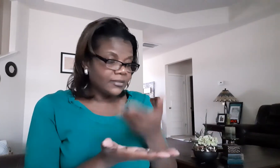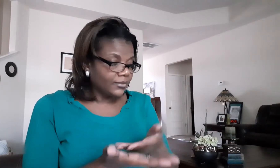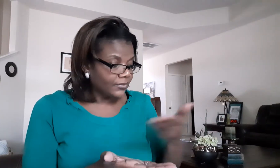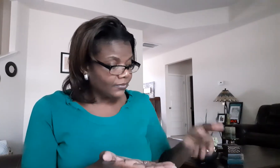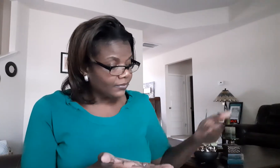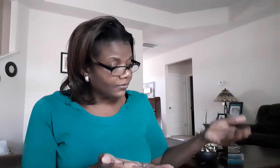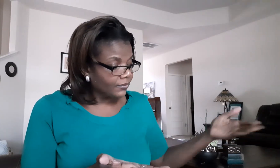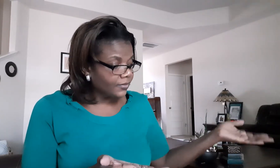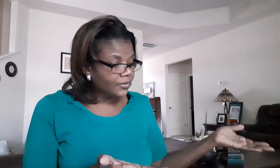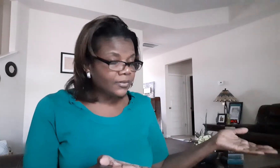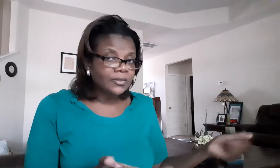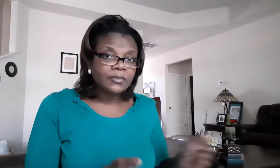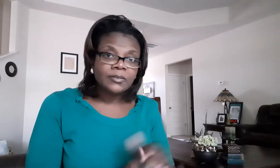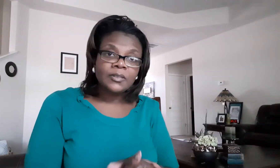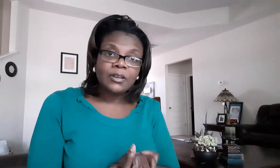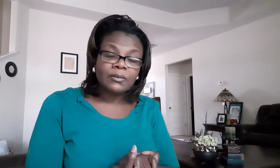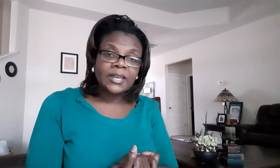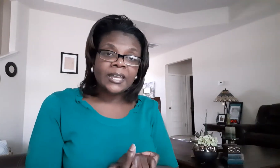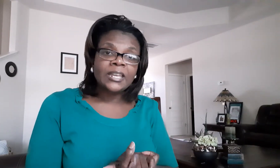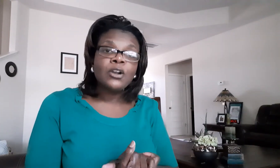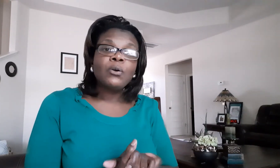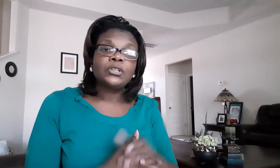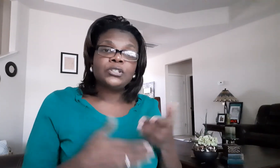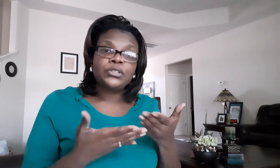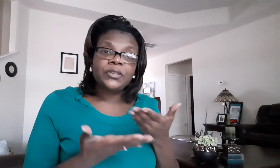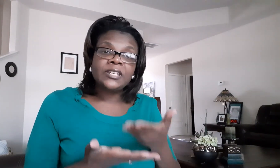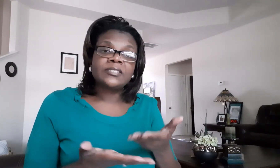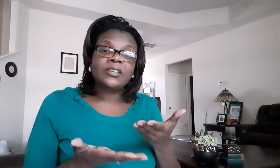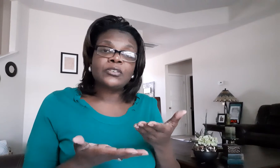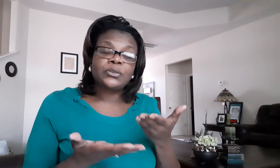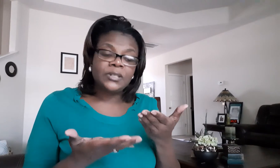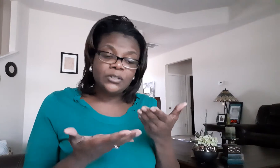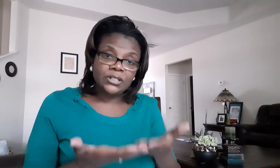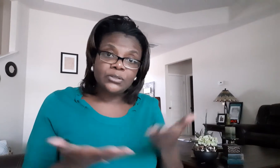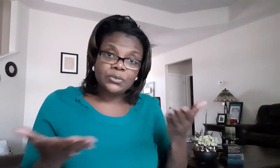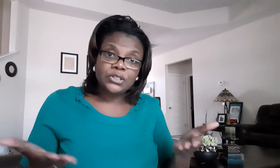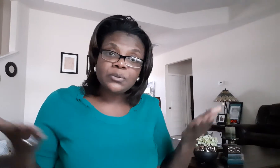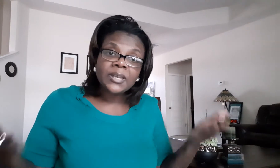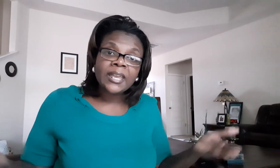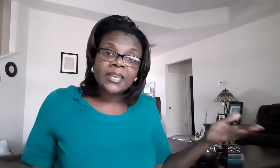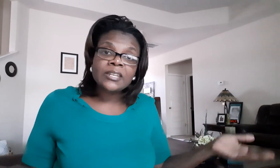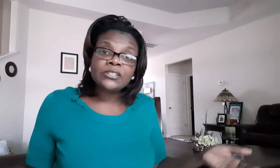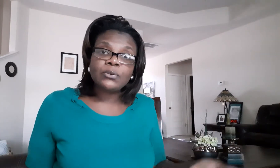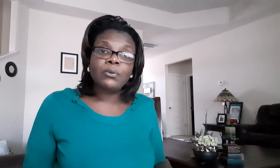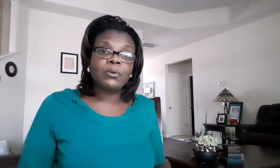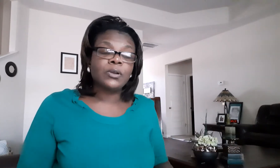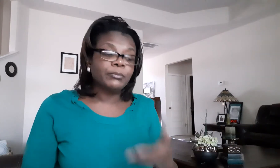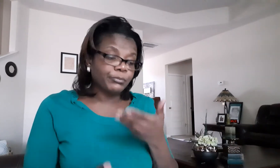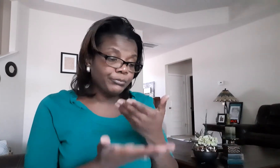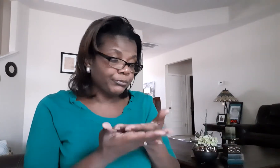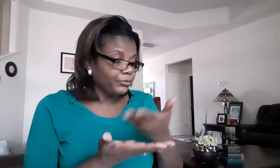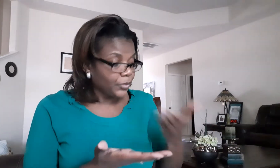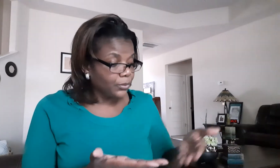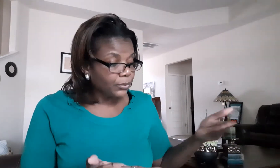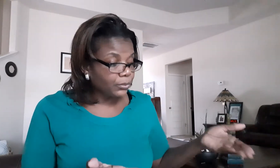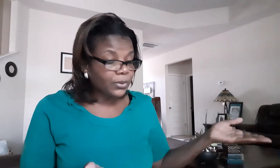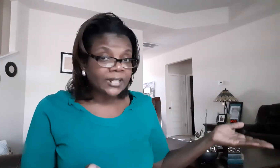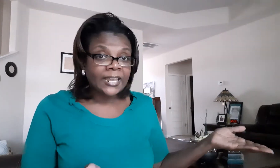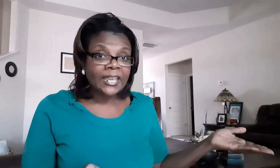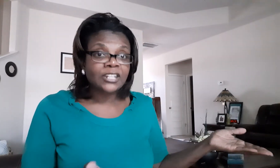okay things is also you can do it two hands or two hands hand